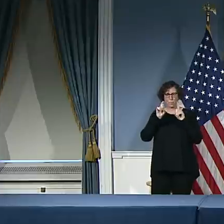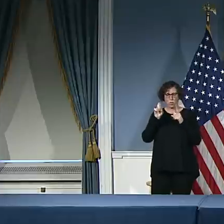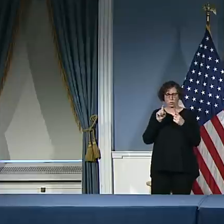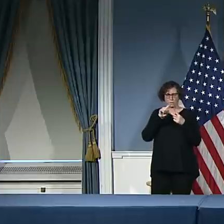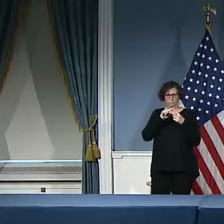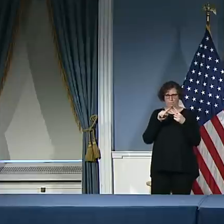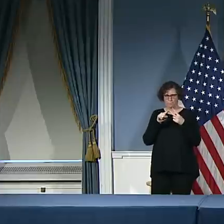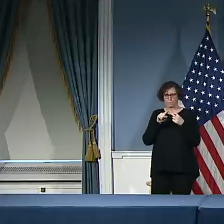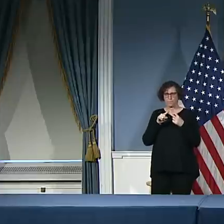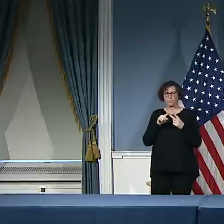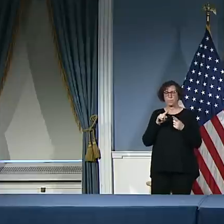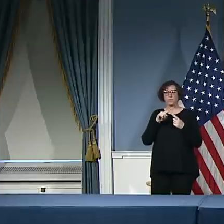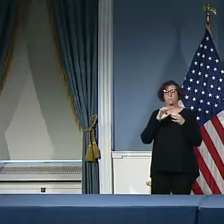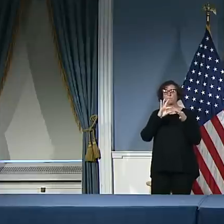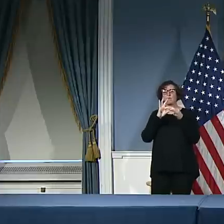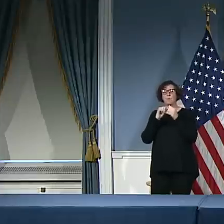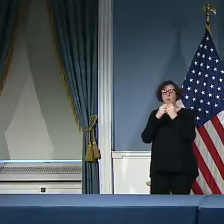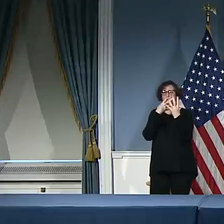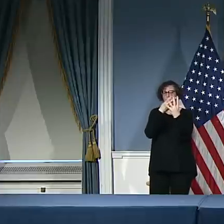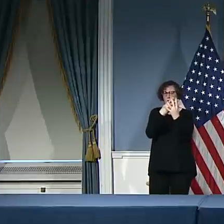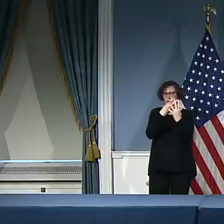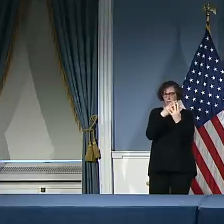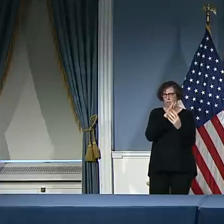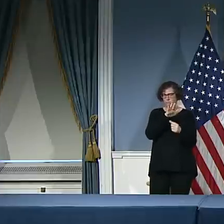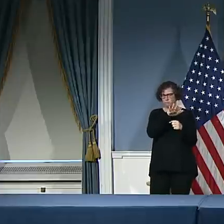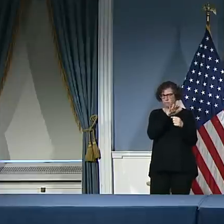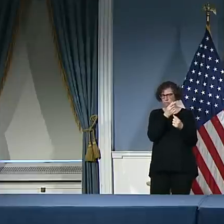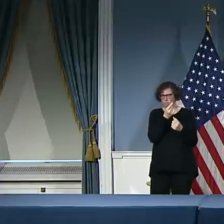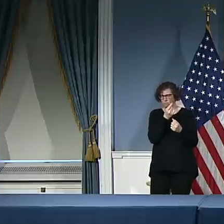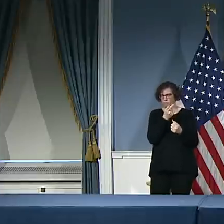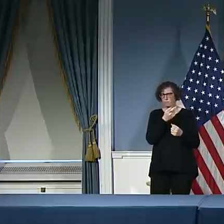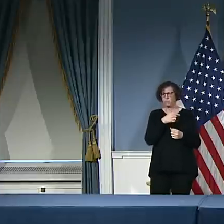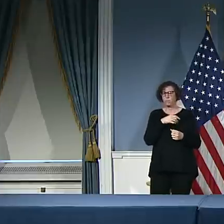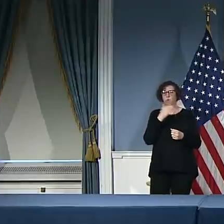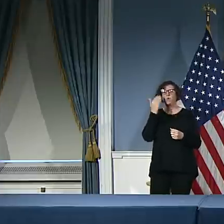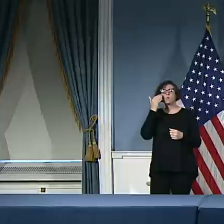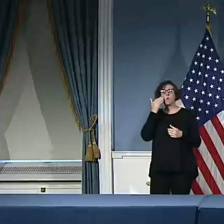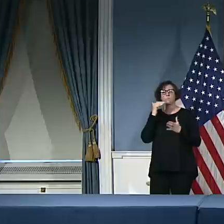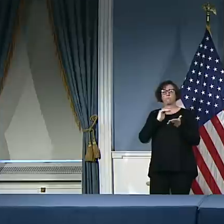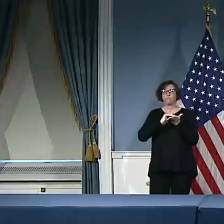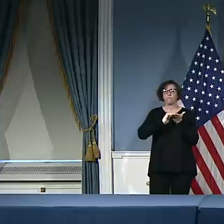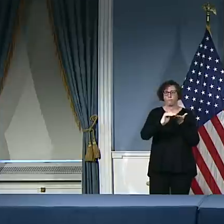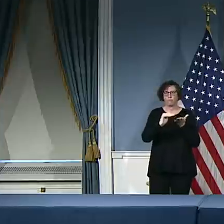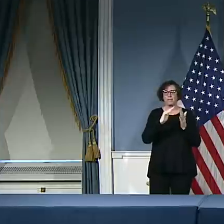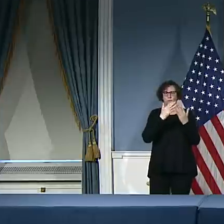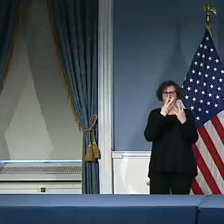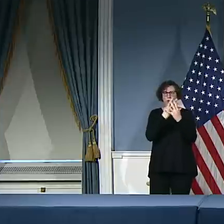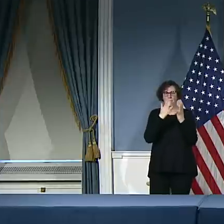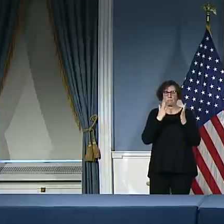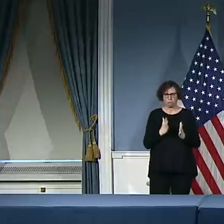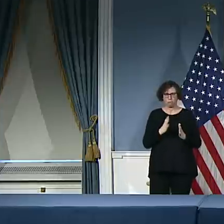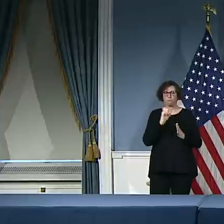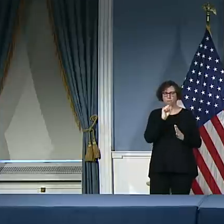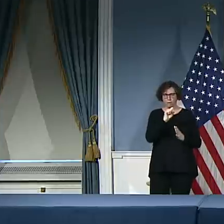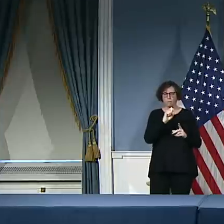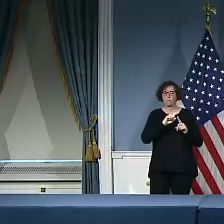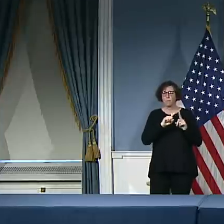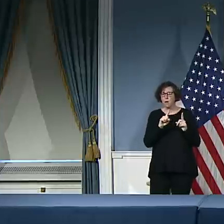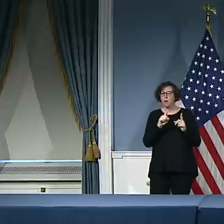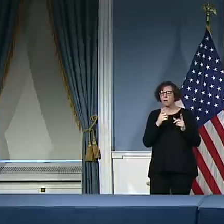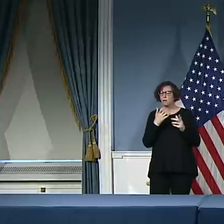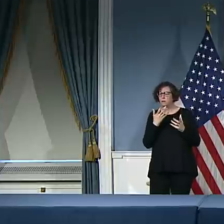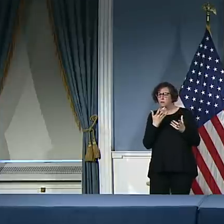jails. Aside from releasing inmates, I'm wondering are there more aggressive measures that the DOC can be taking